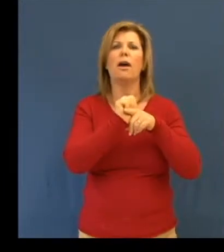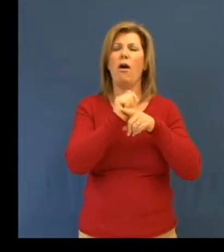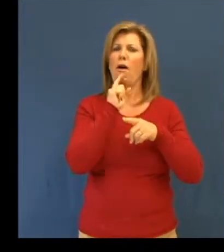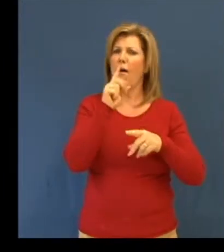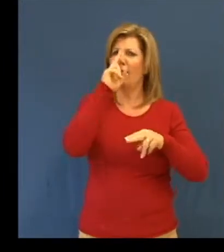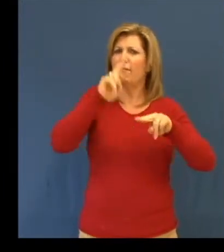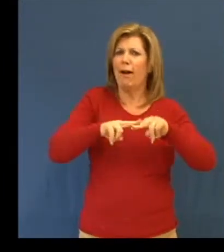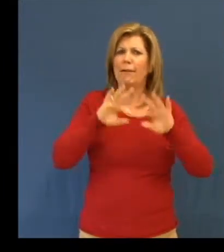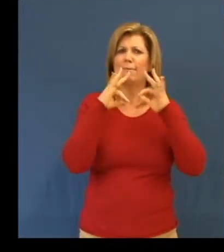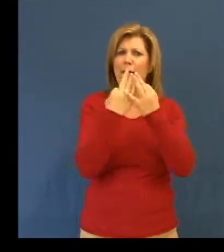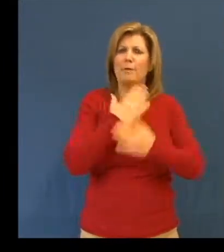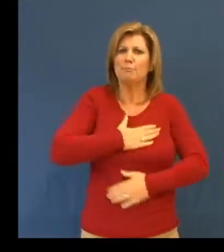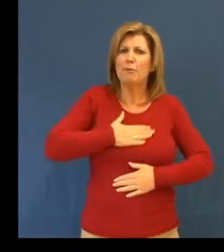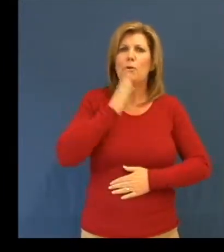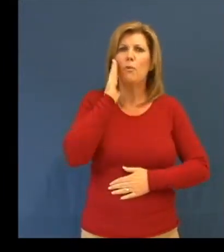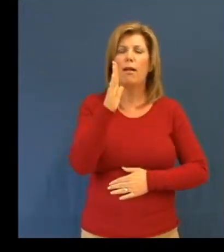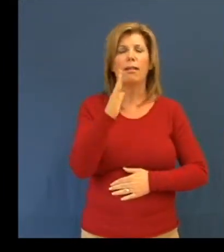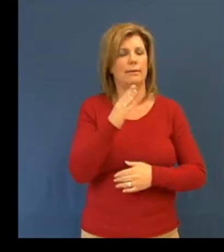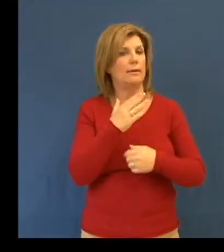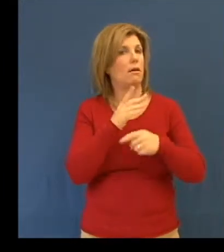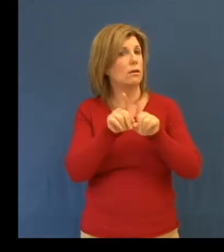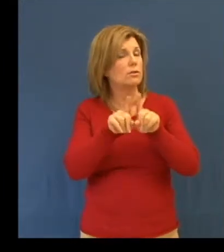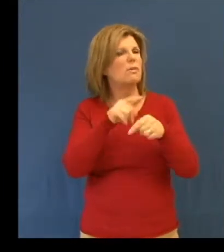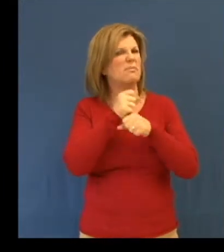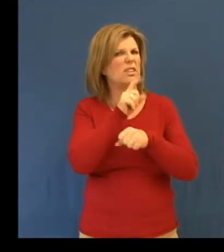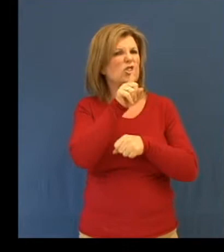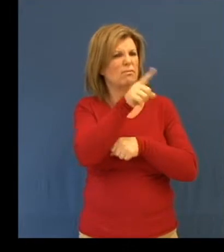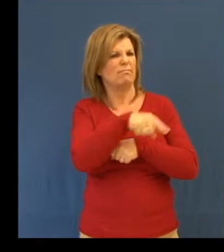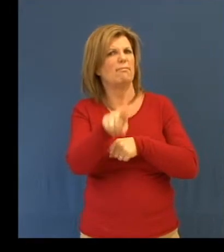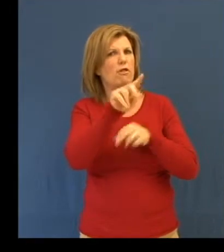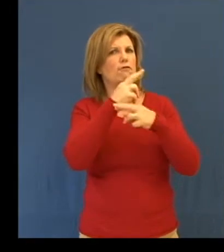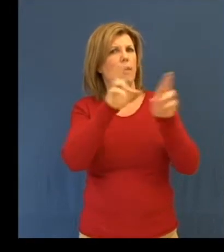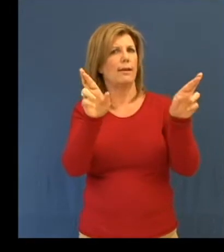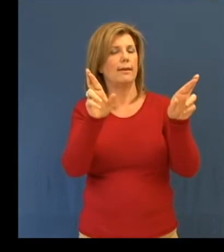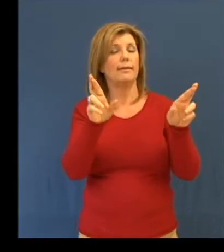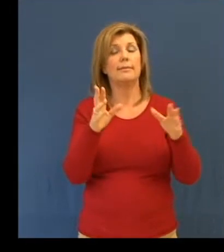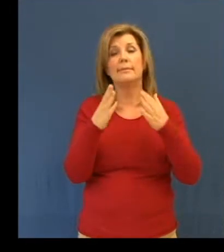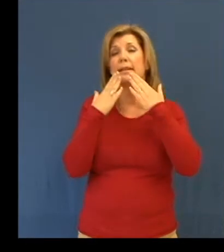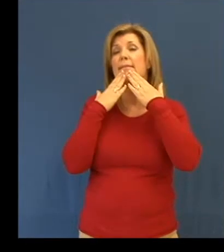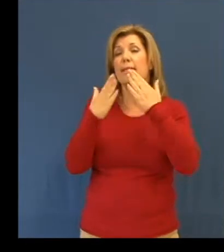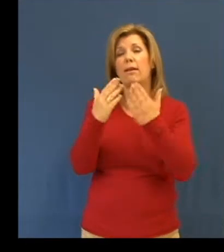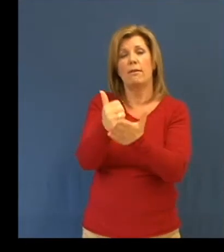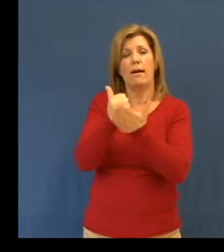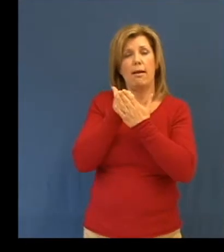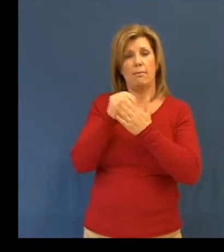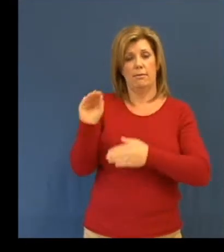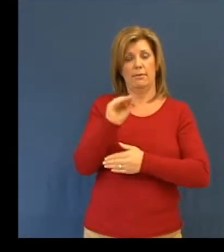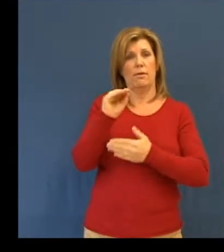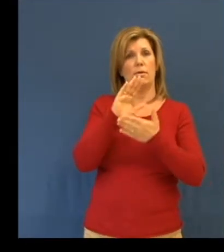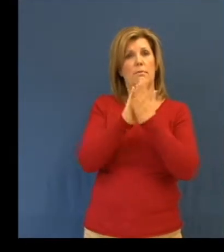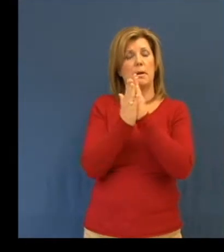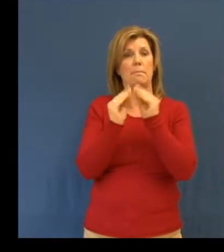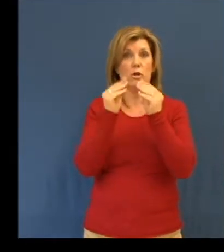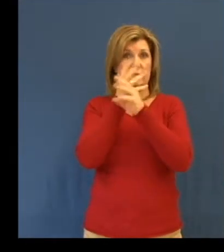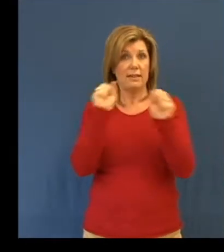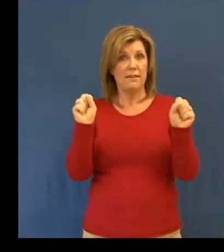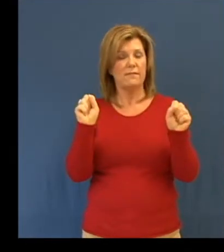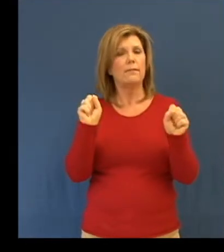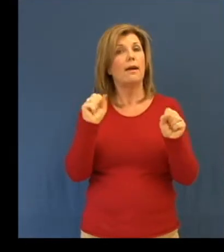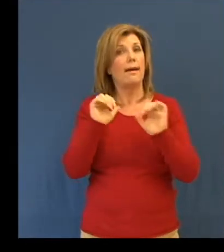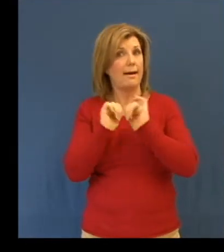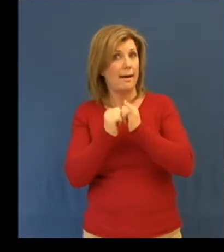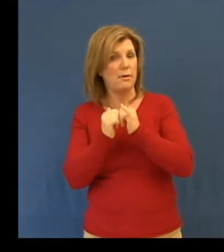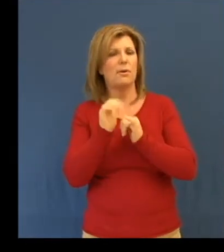that you are ready. I want to thank you for helping make Ontario safer by preparing your